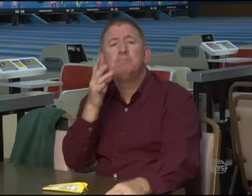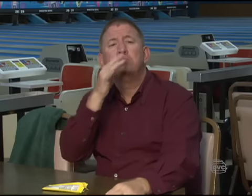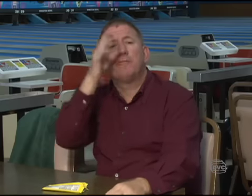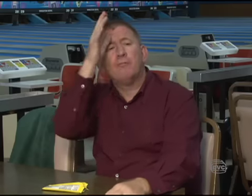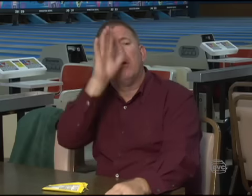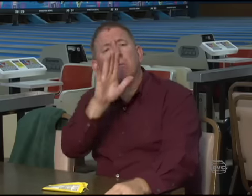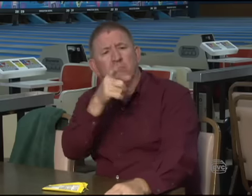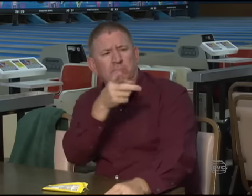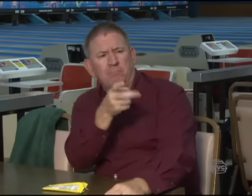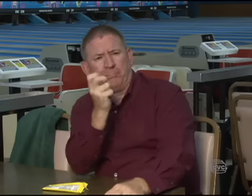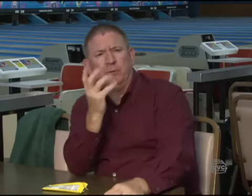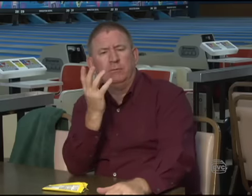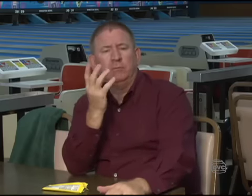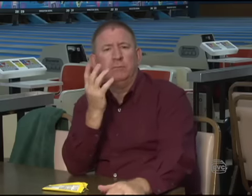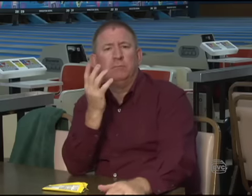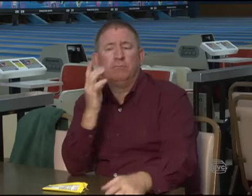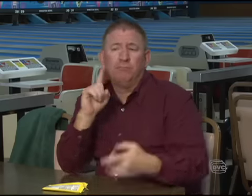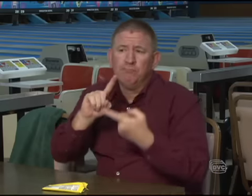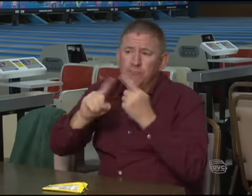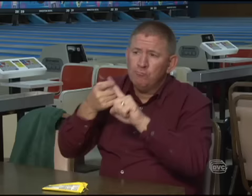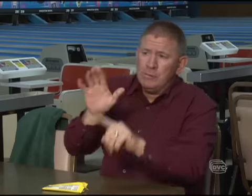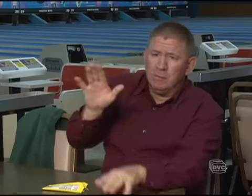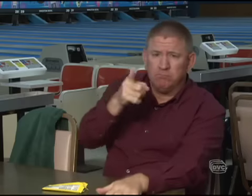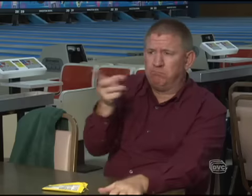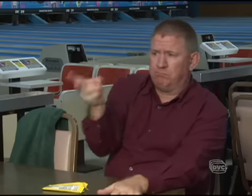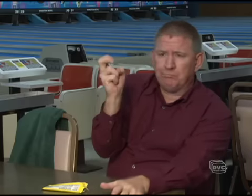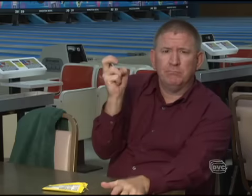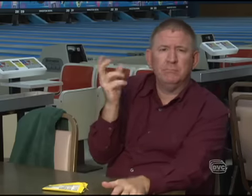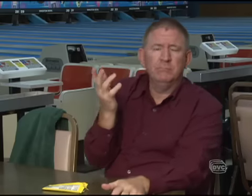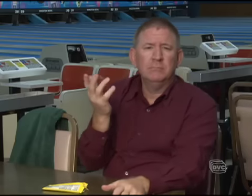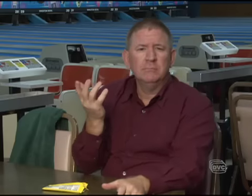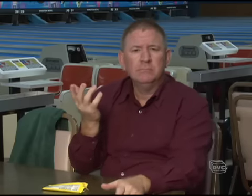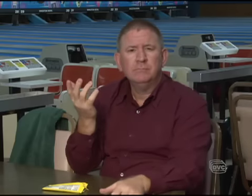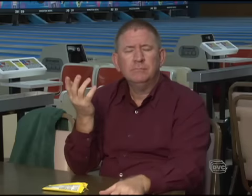your father or mother had something you stole. Or your friends had something you really wanted. You just took it.